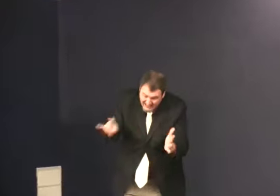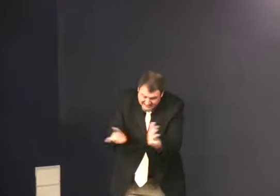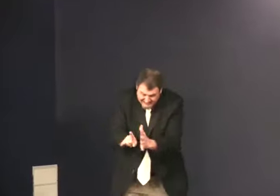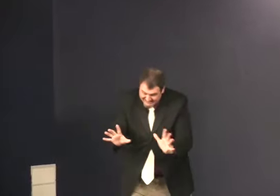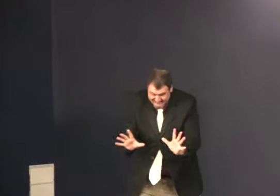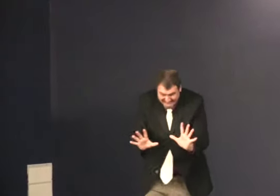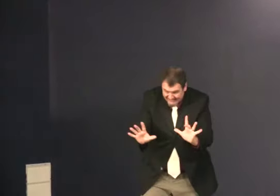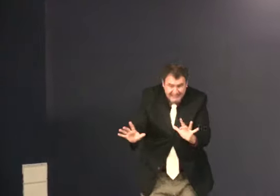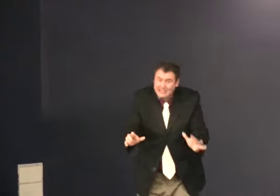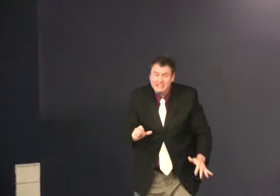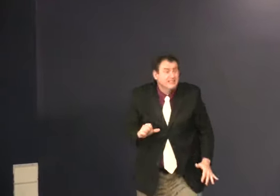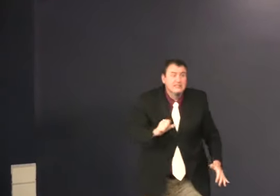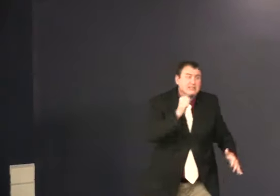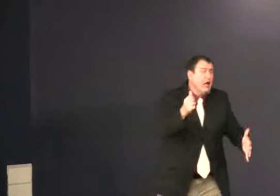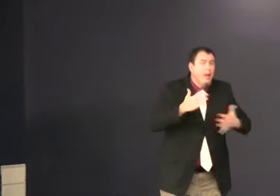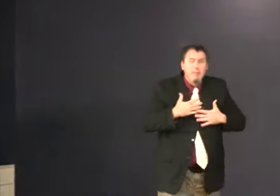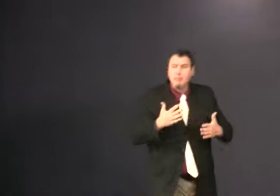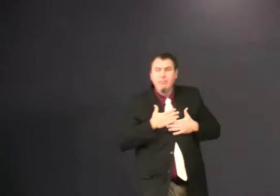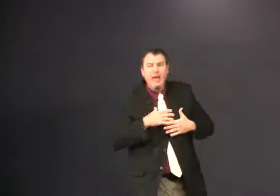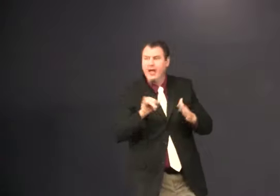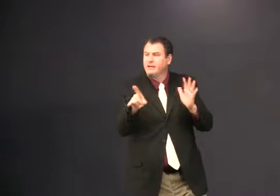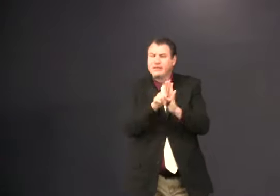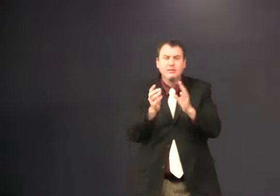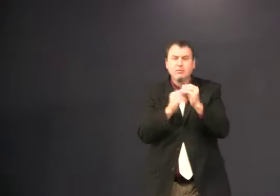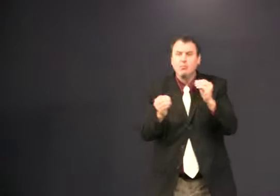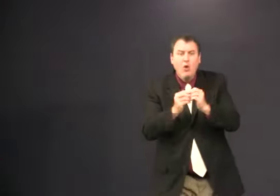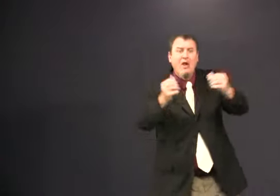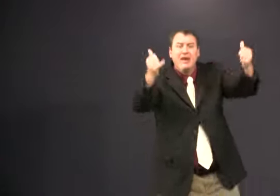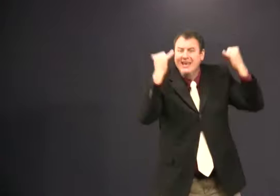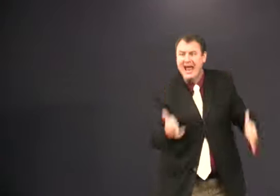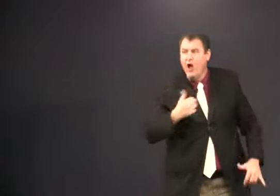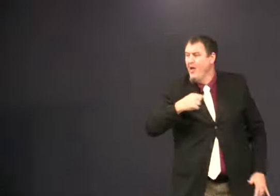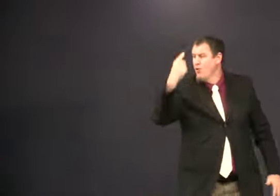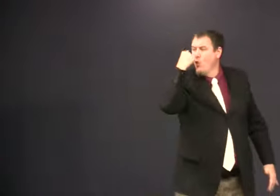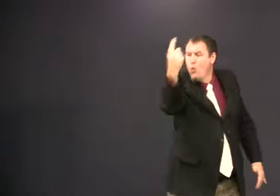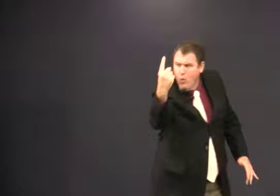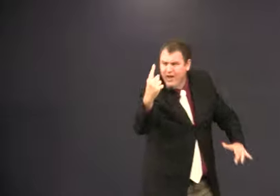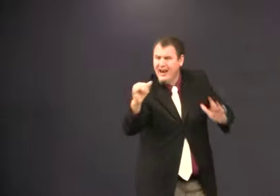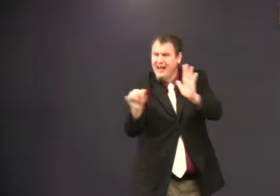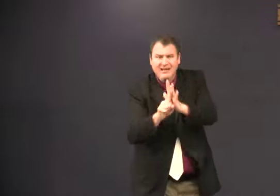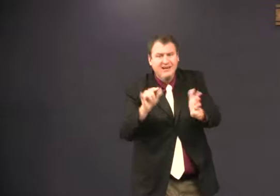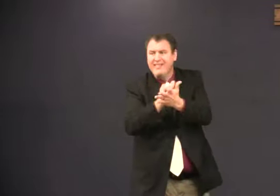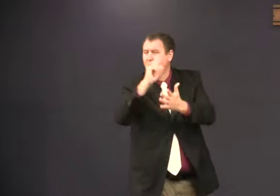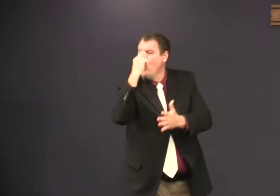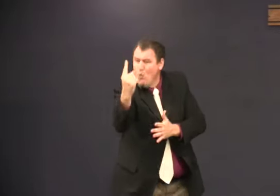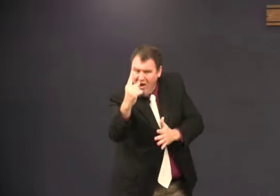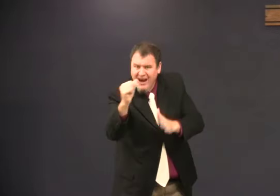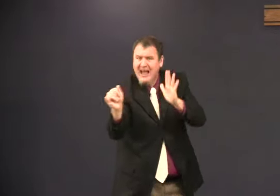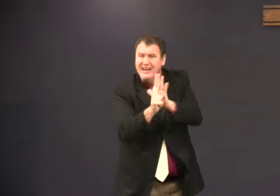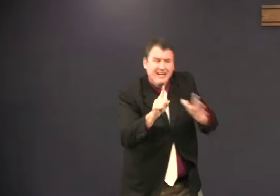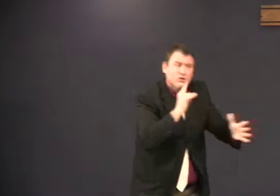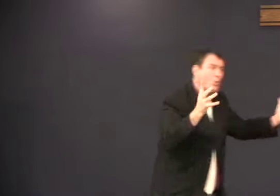All those identities are not your identities anymore. Now you have one identity.